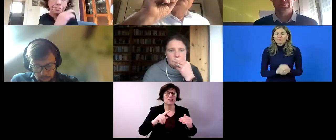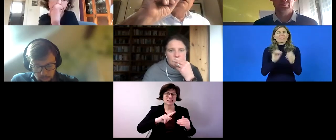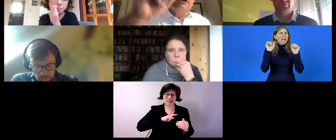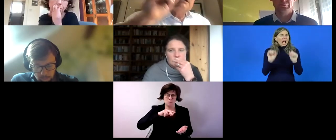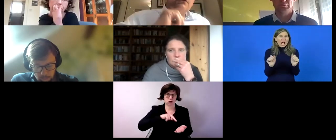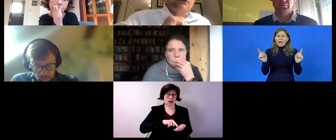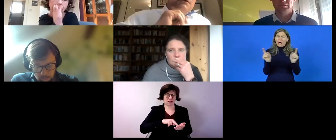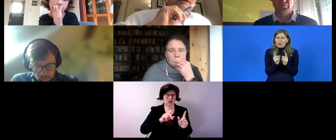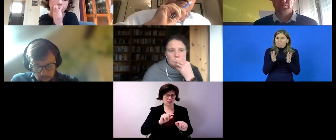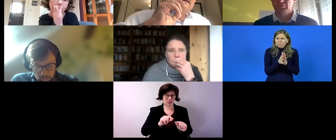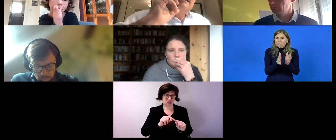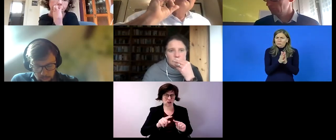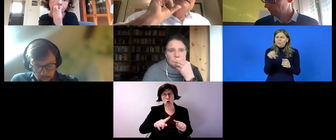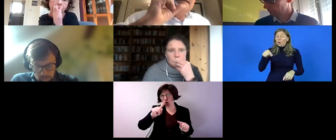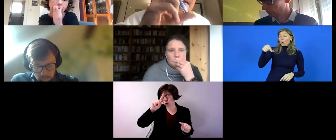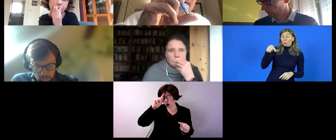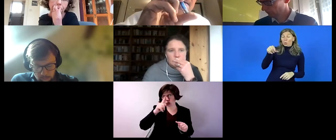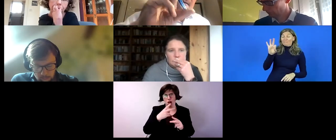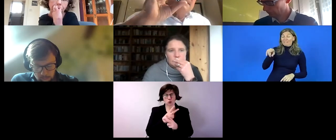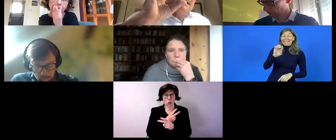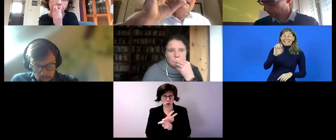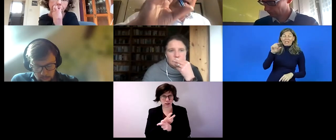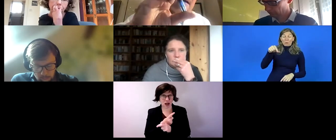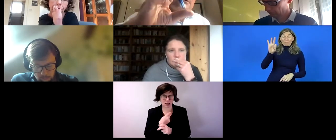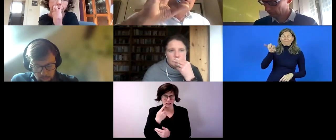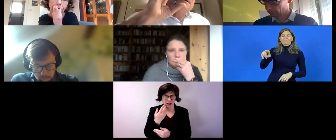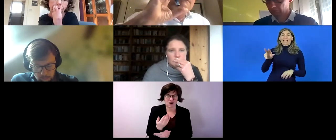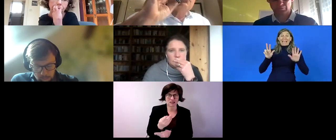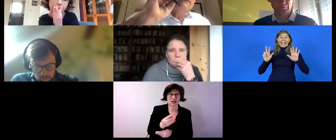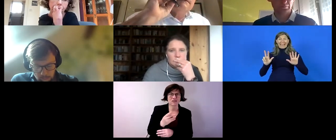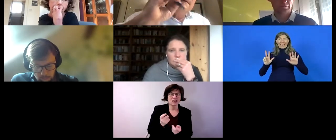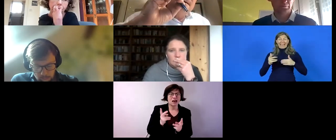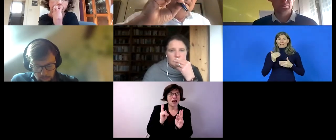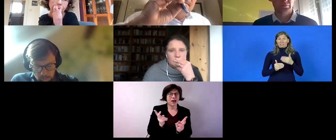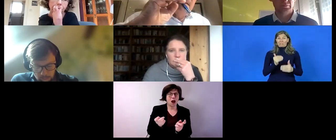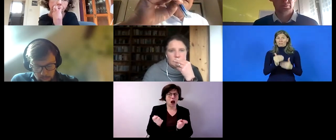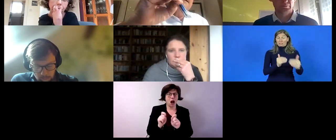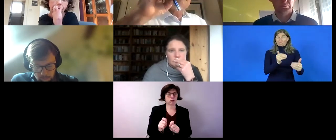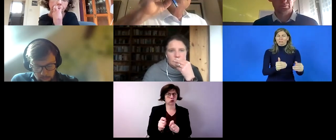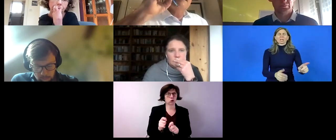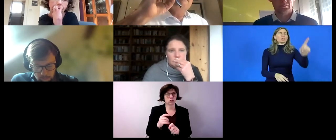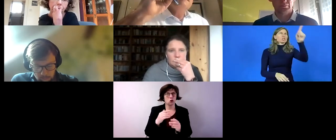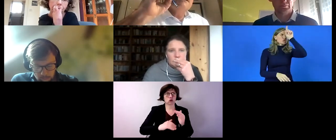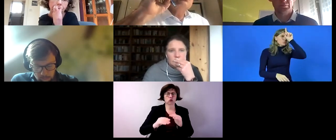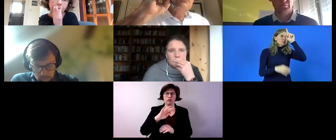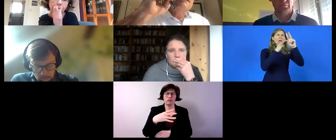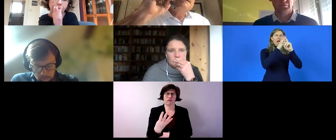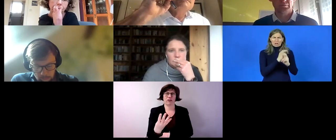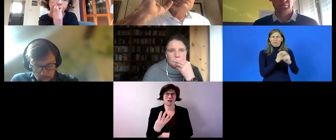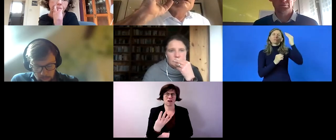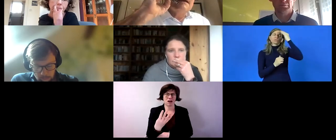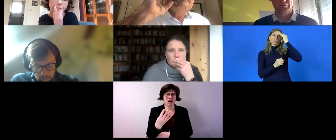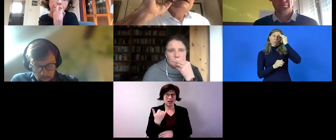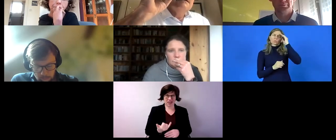eqf has eight stages and in germany and in austria um